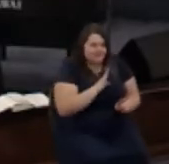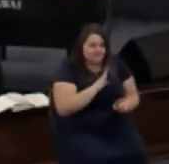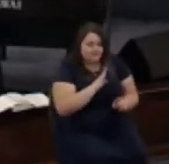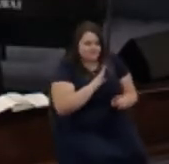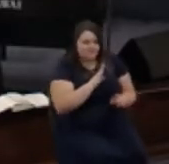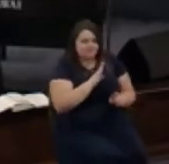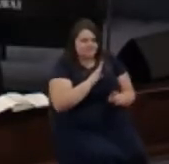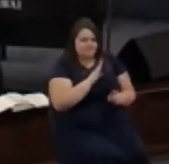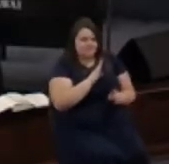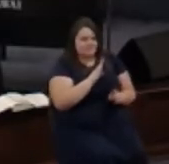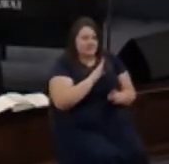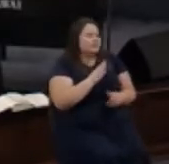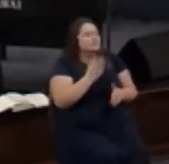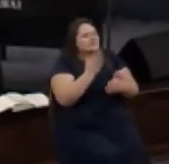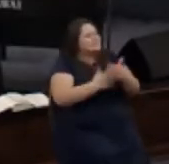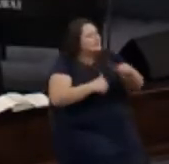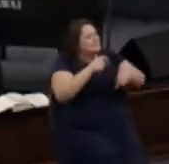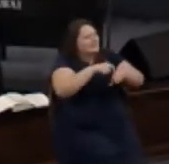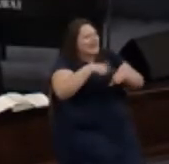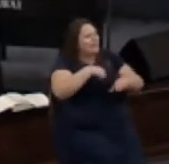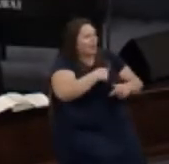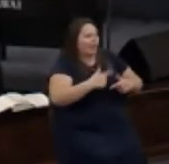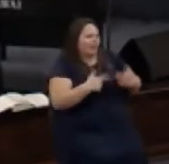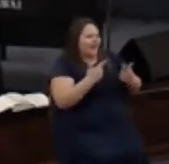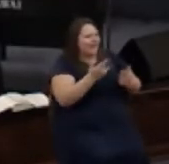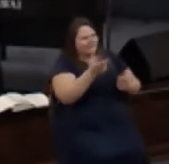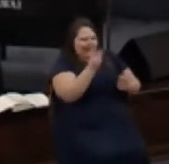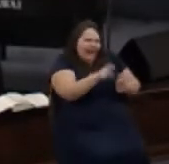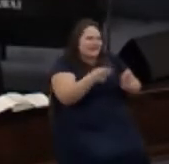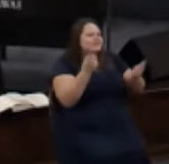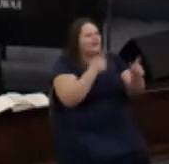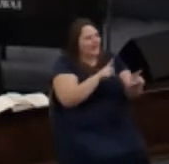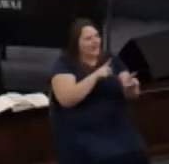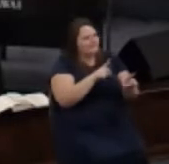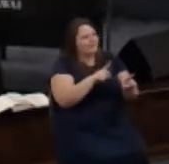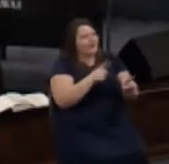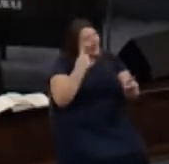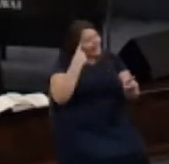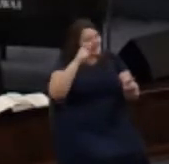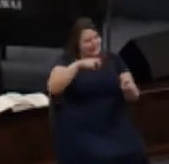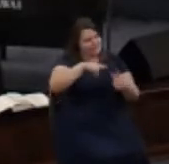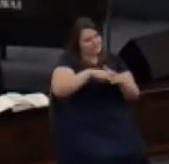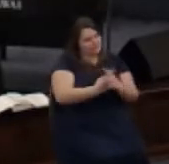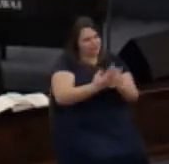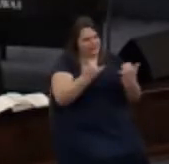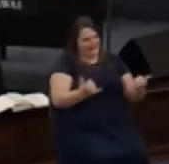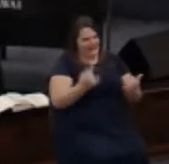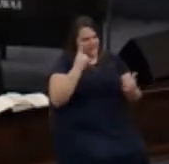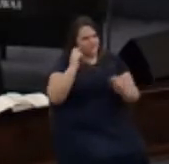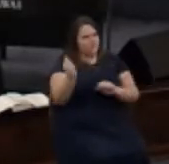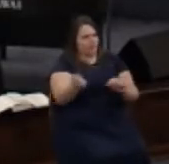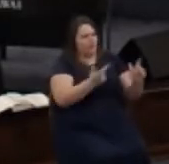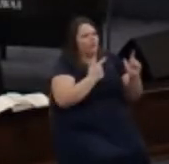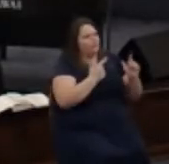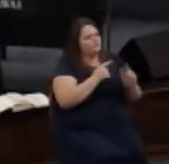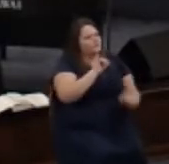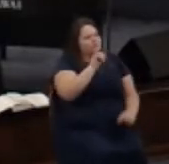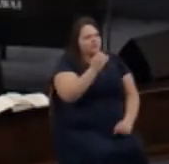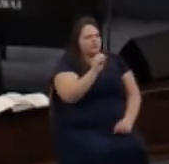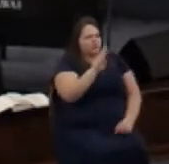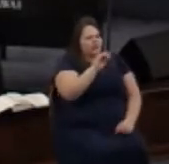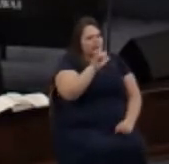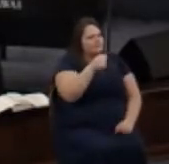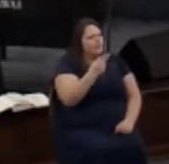lives that has to happen and I think it needs to start now for all of us Jeremiah 29